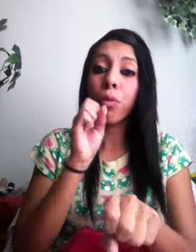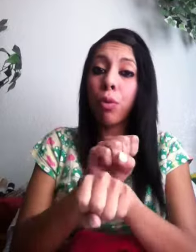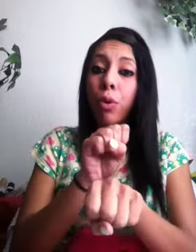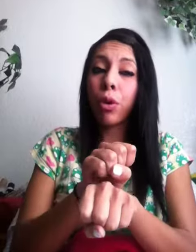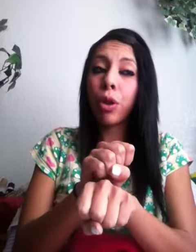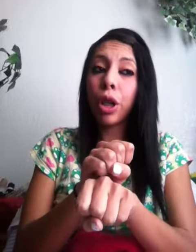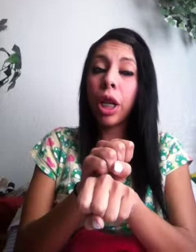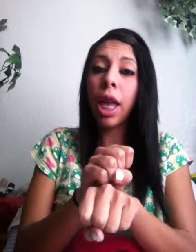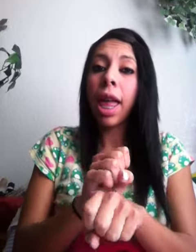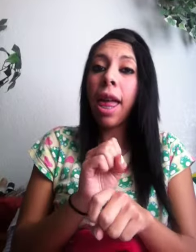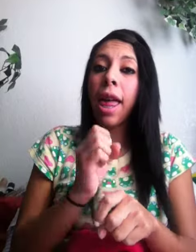I don't know.